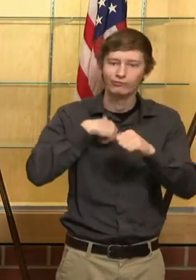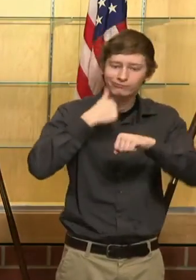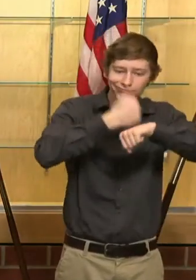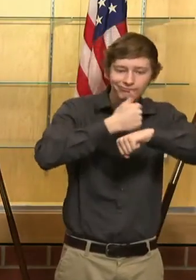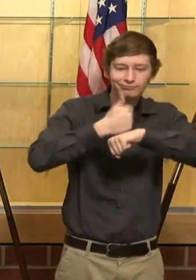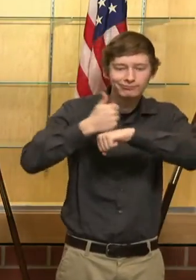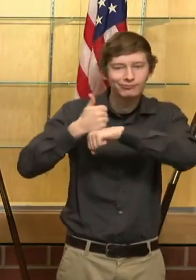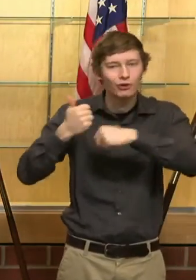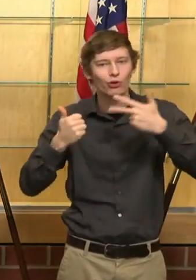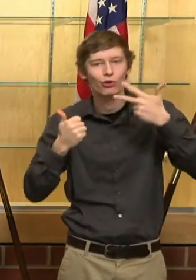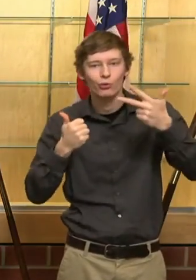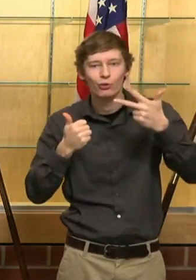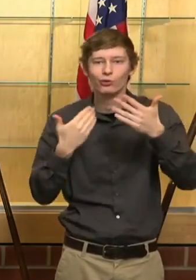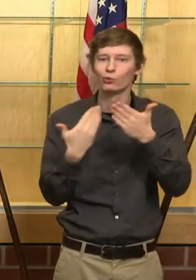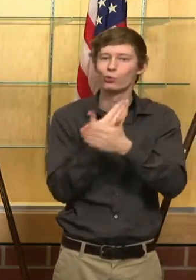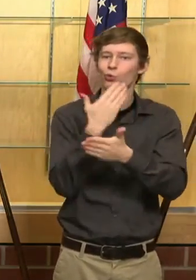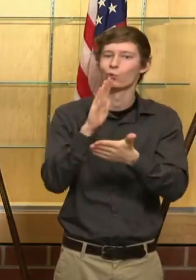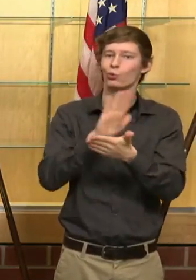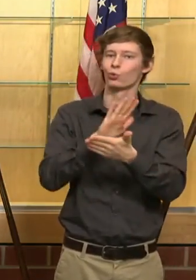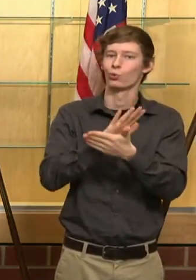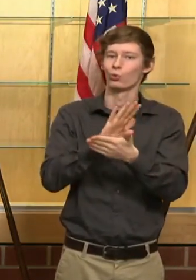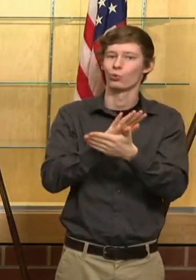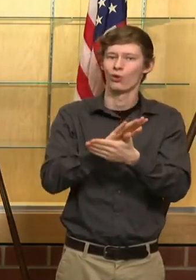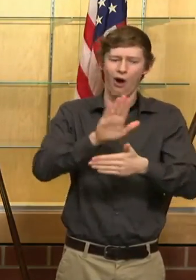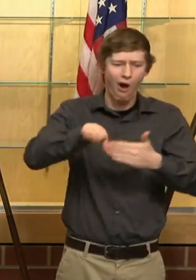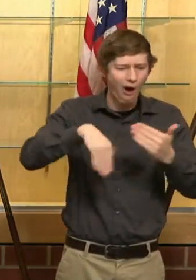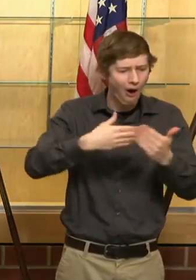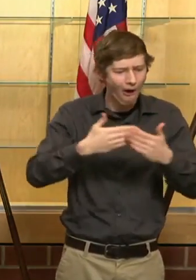council will be sworn in this afternoon at 4 o'clock, followed by a council meeting.